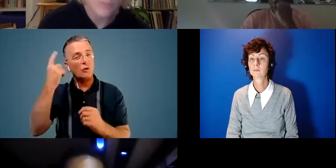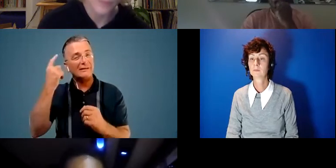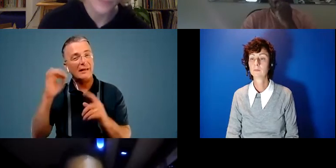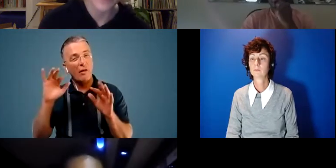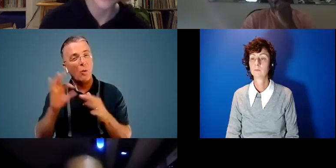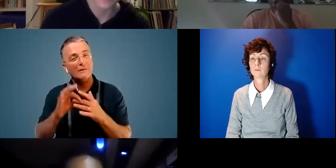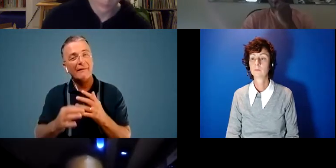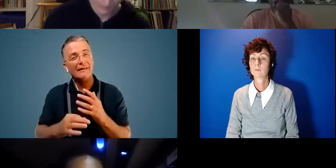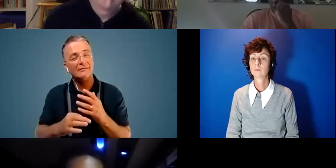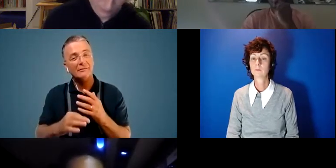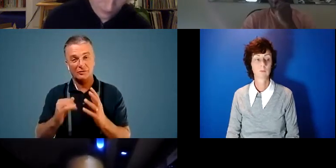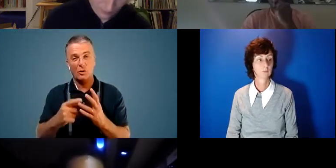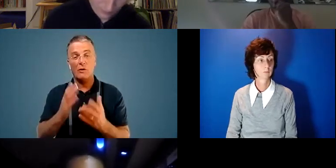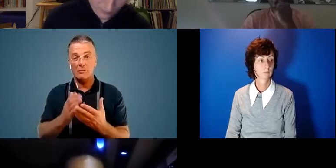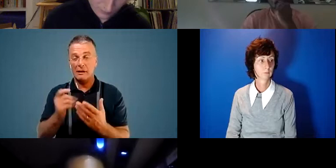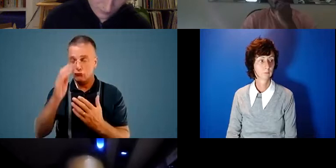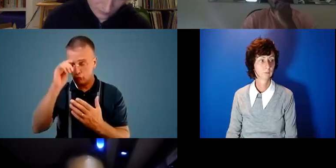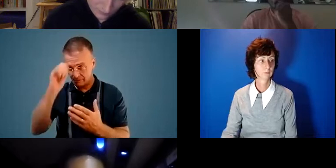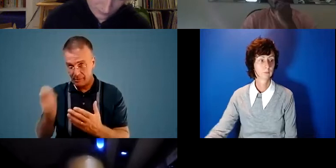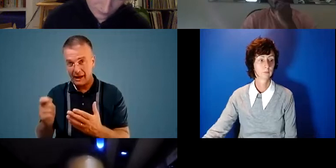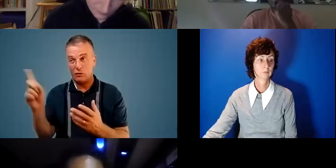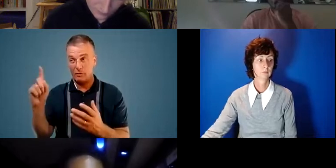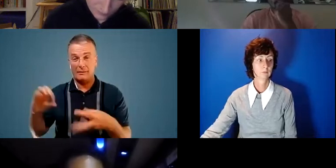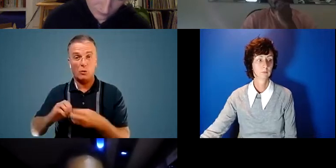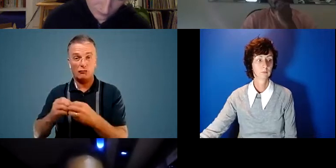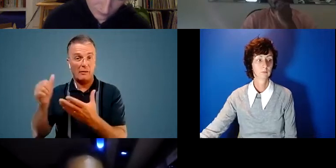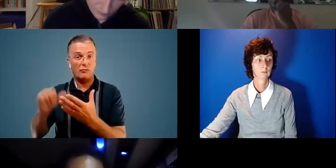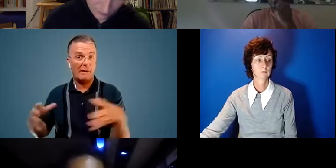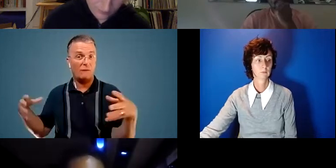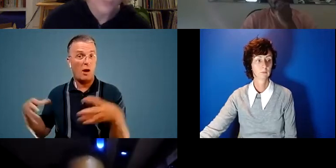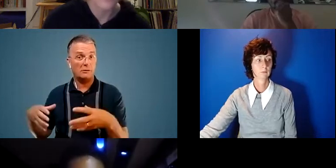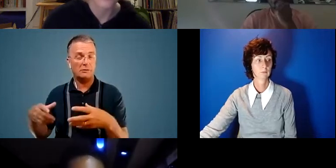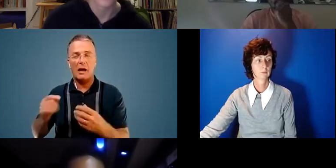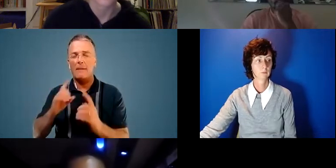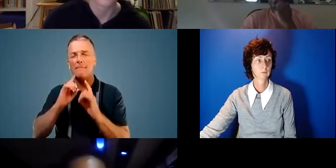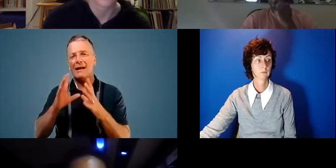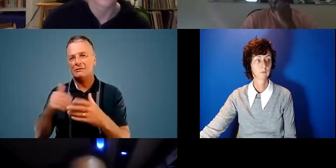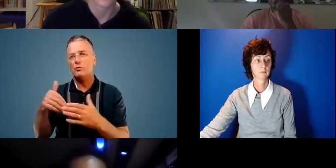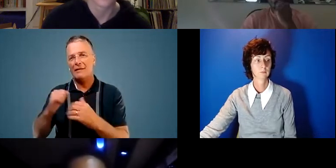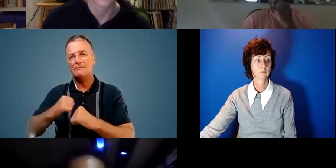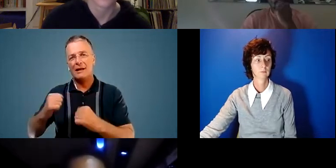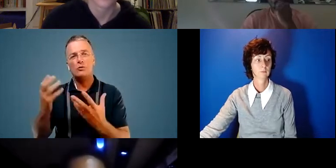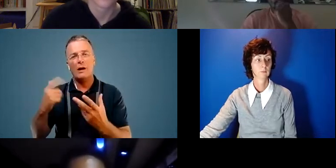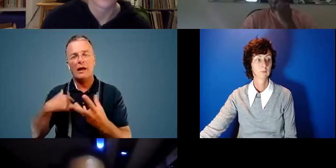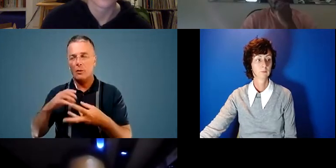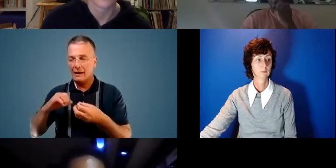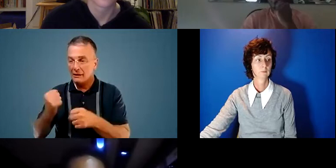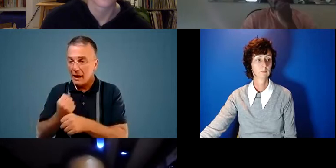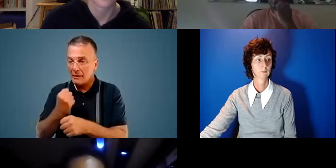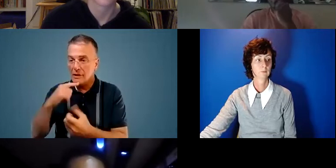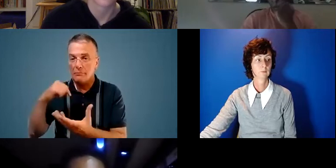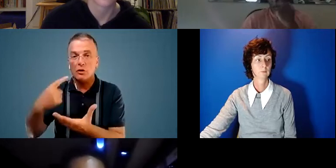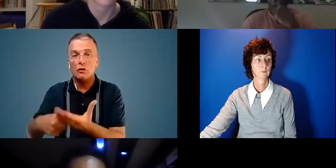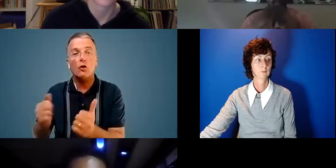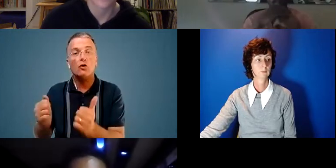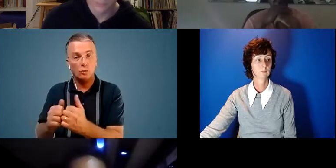a real respect to the people that put together this program for us and it was amazing to be in a space where we came to some conclusions about how we